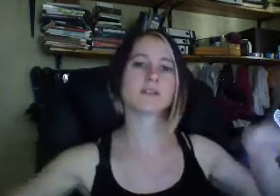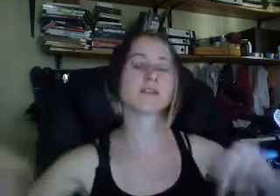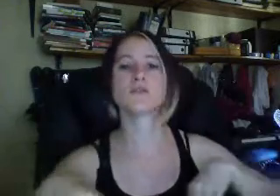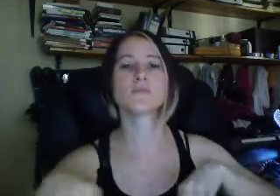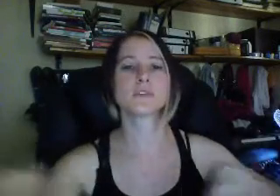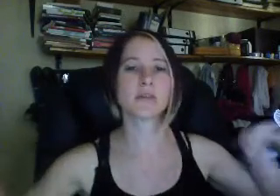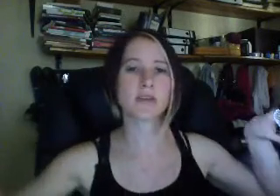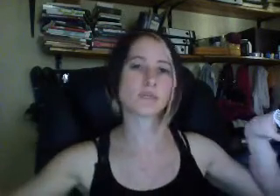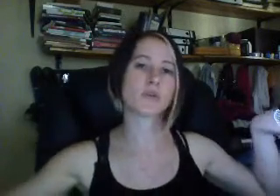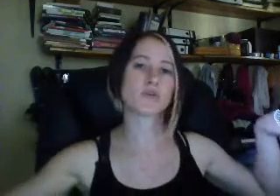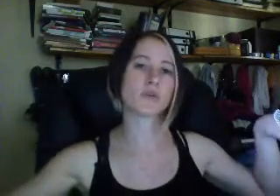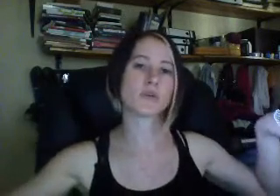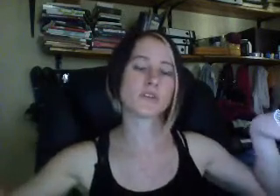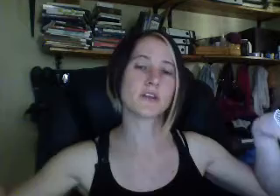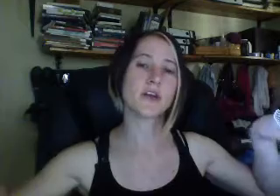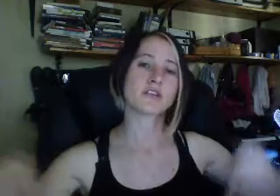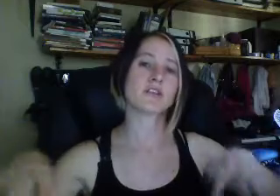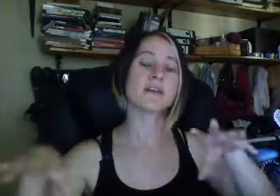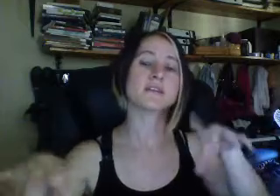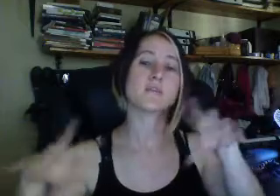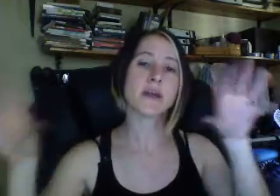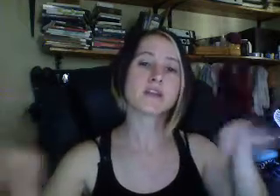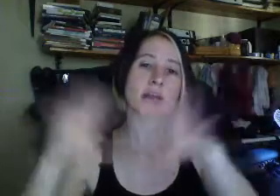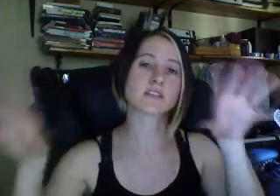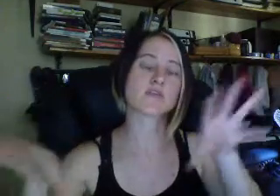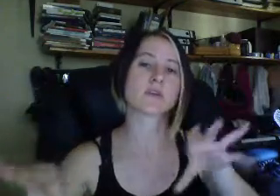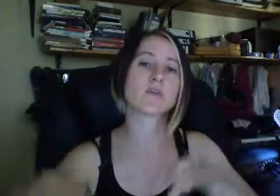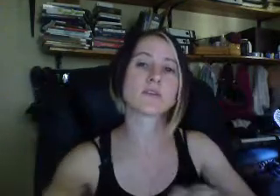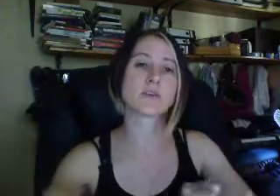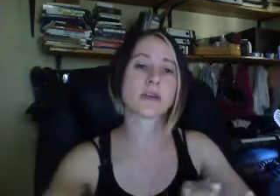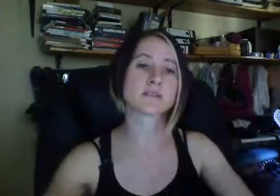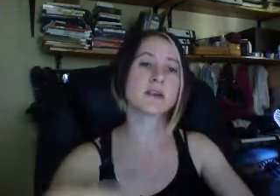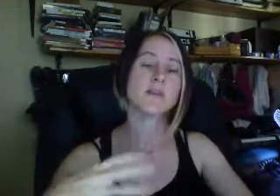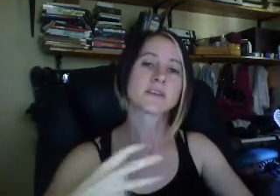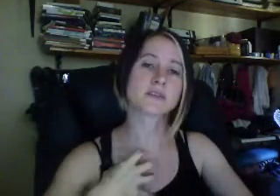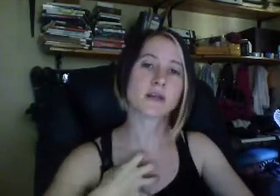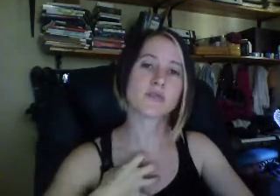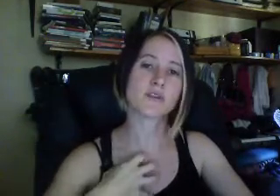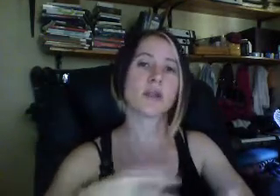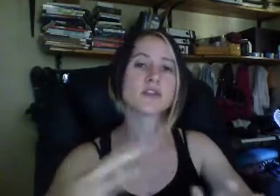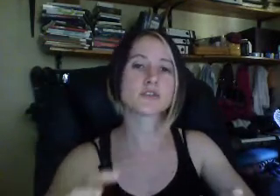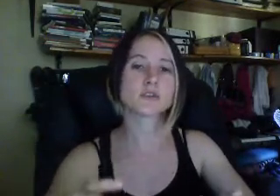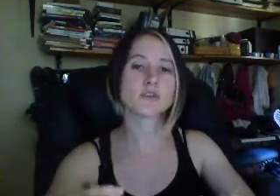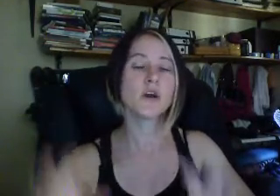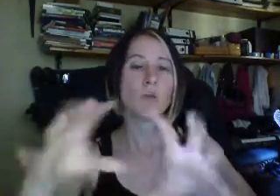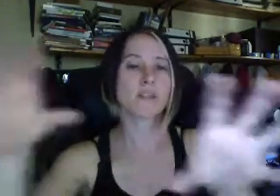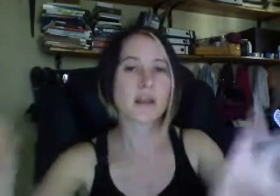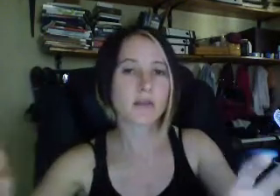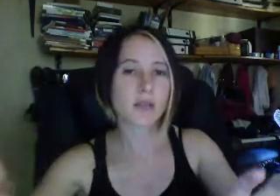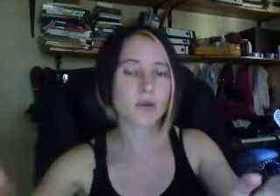and sit in their rooms and they masturbate to pornography. So that is the major aspect that we're looking at itself in relation to what is out there,